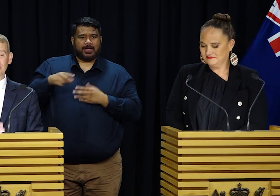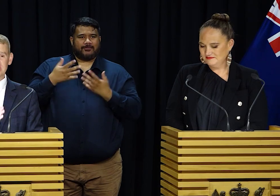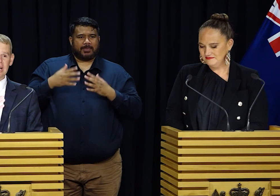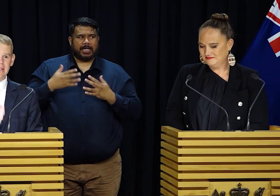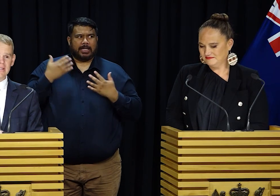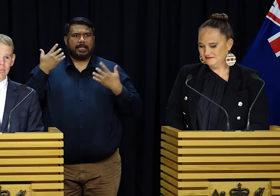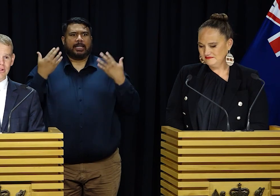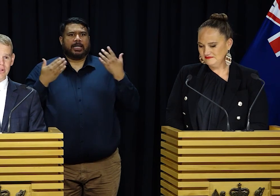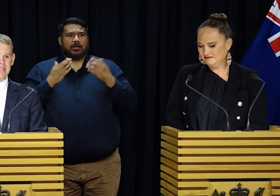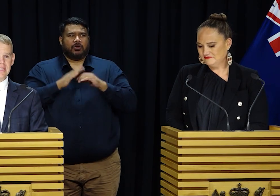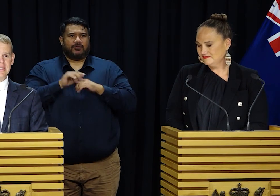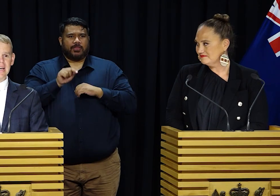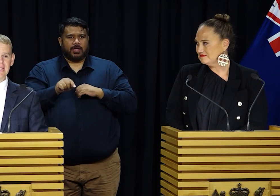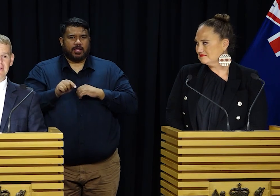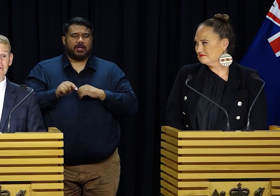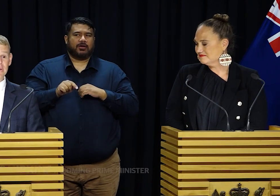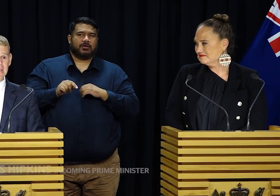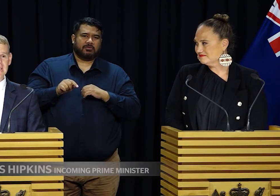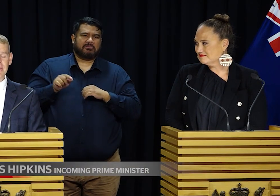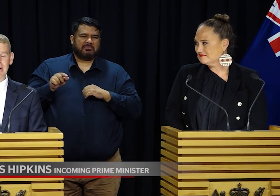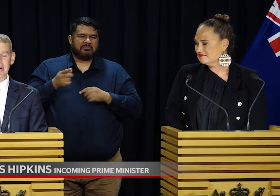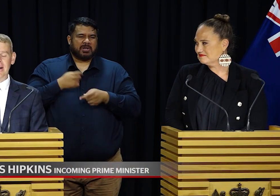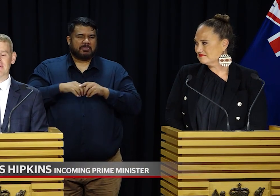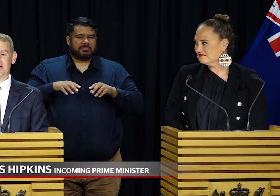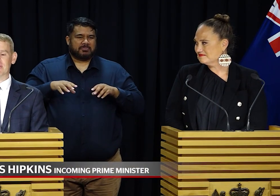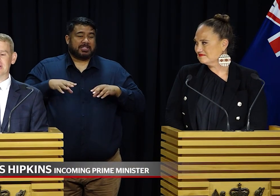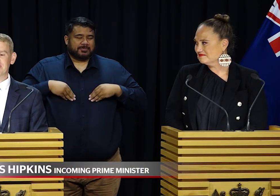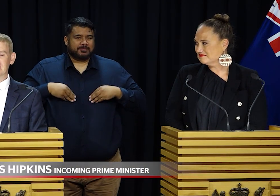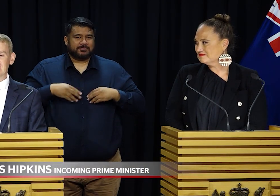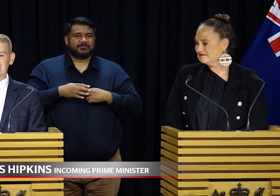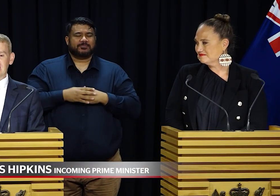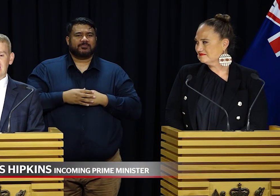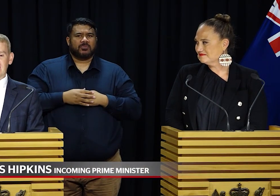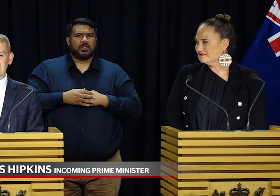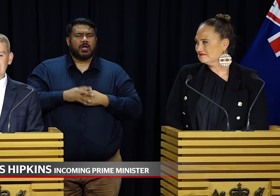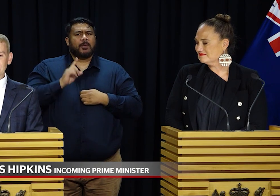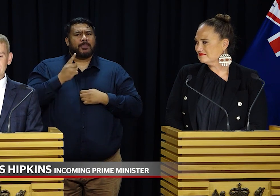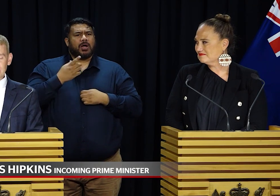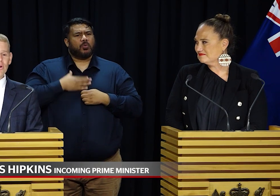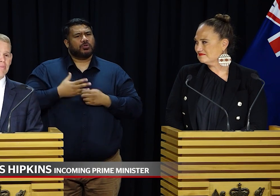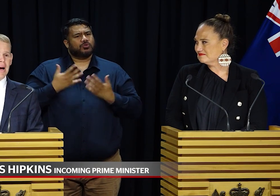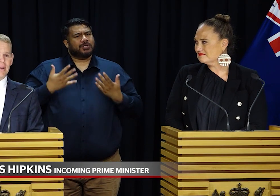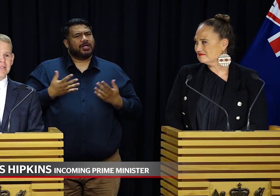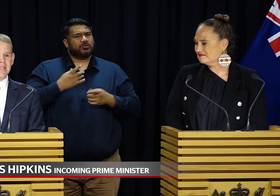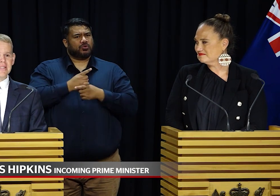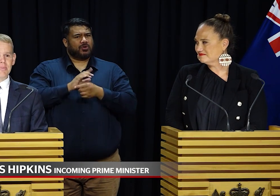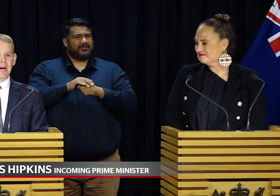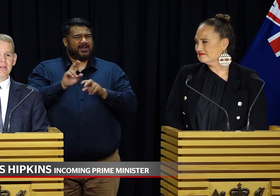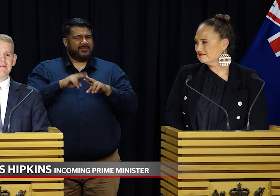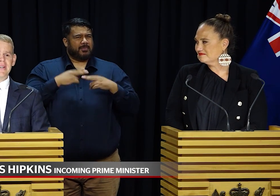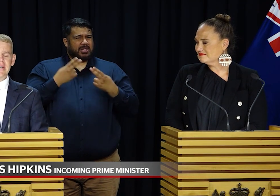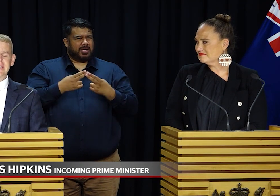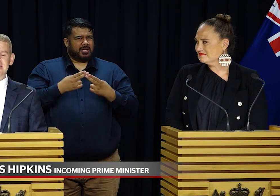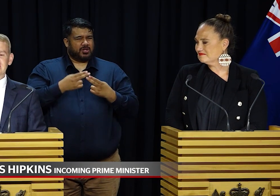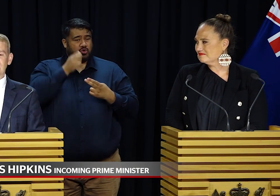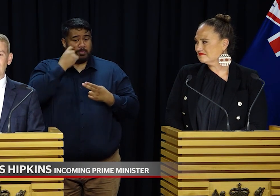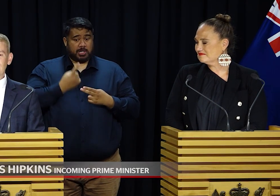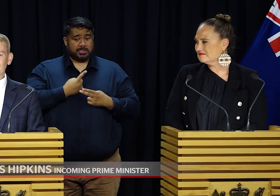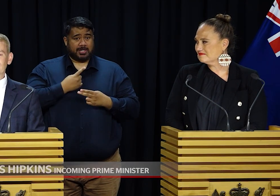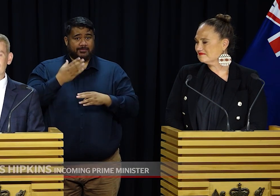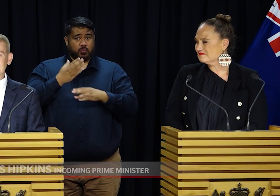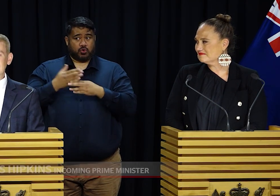But I do want to take this opportunity to say a few things about family. As a Member of Parliament and as a public figure,